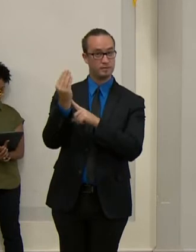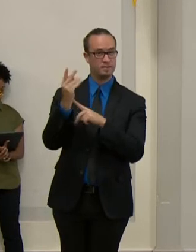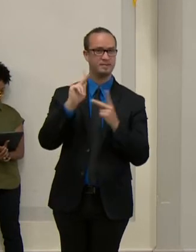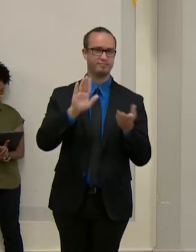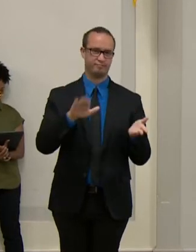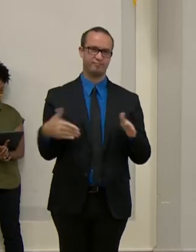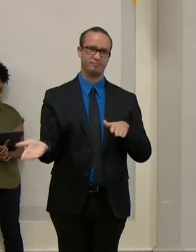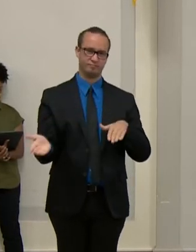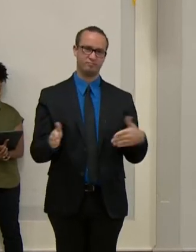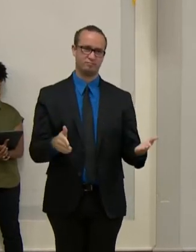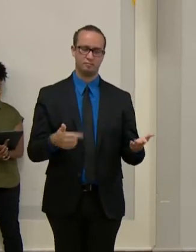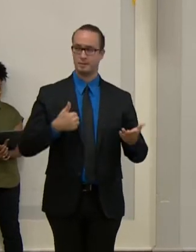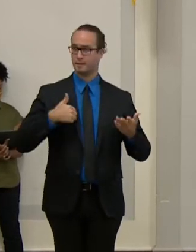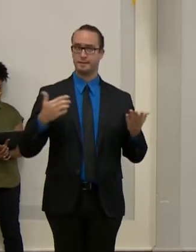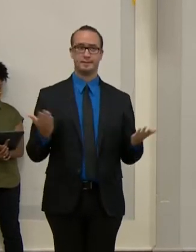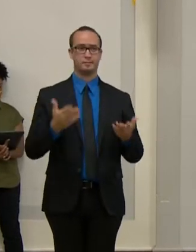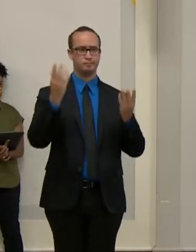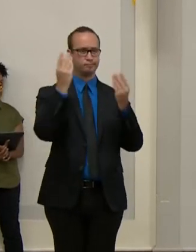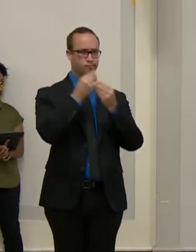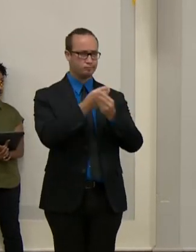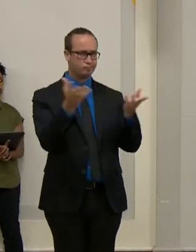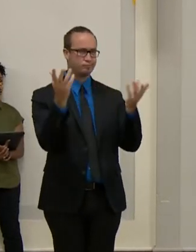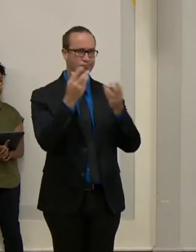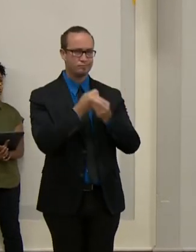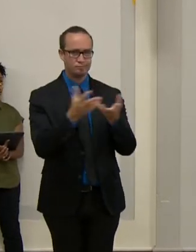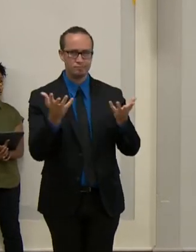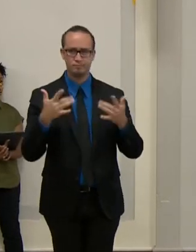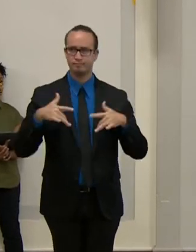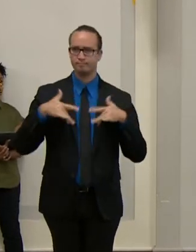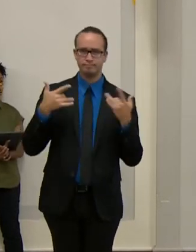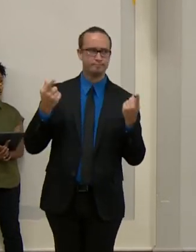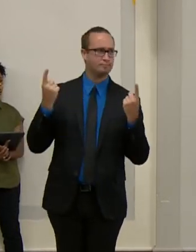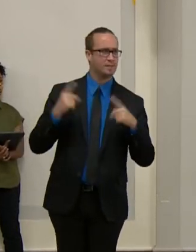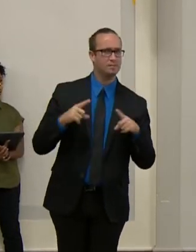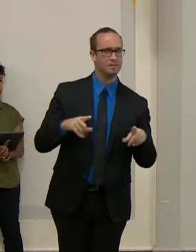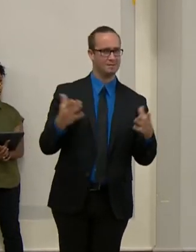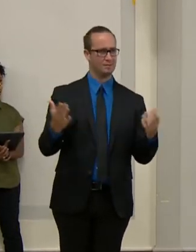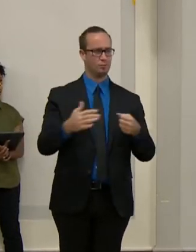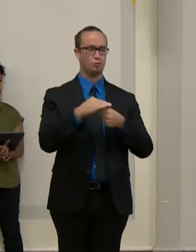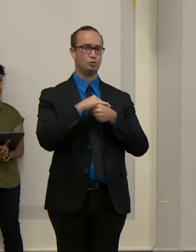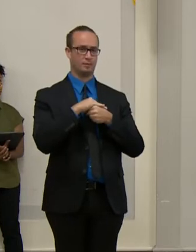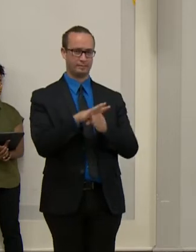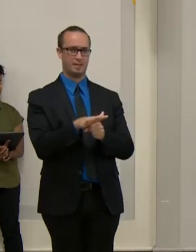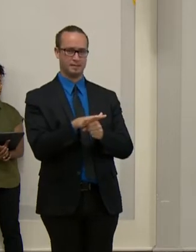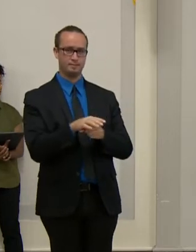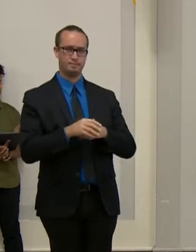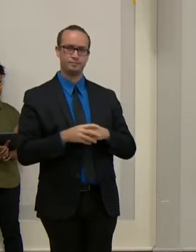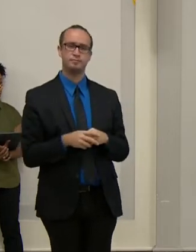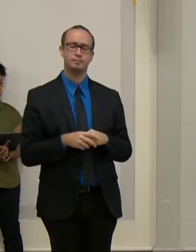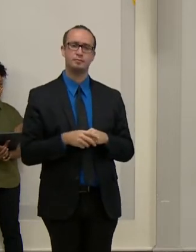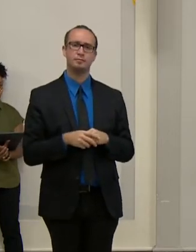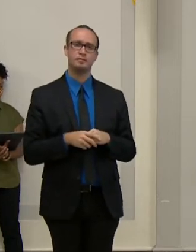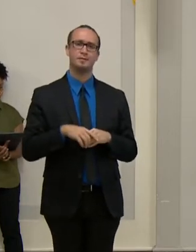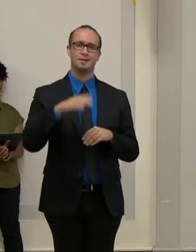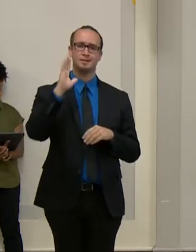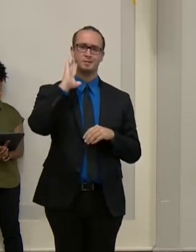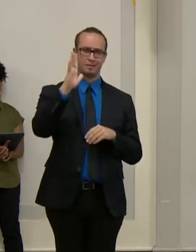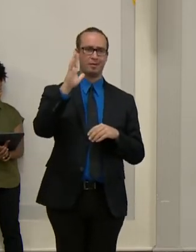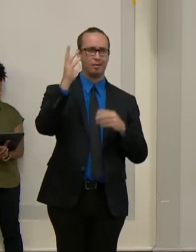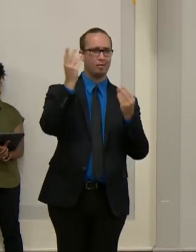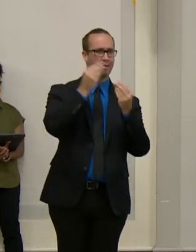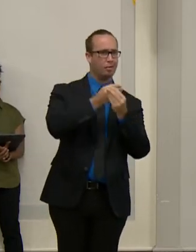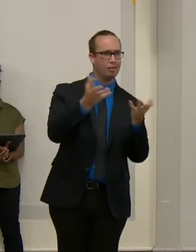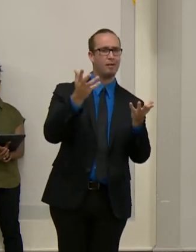to ensure our residents have the most up-to-date and accurate information so they in turn can make smart and informed decisions for themselves